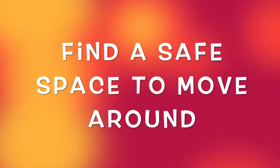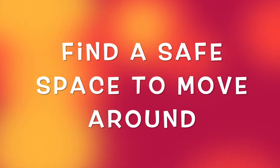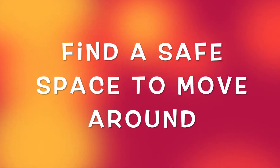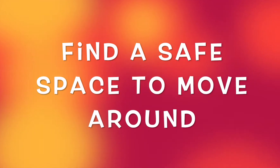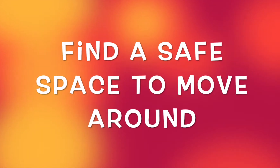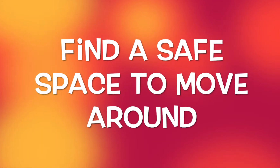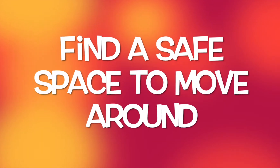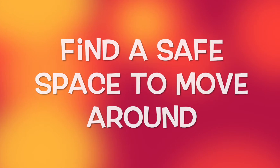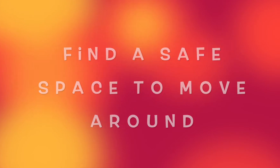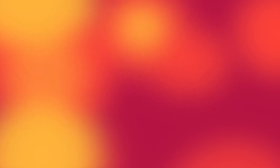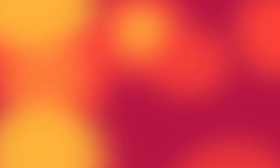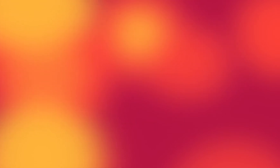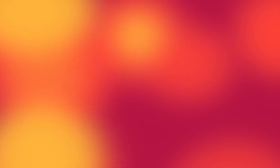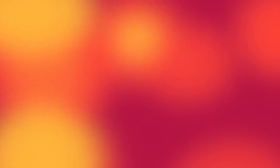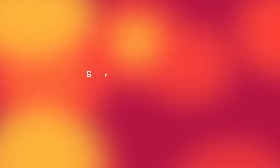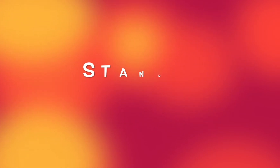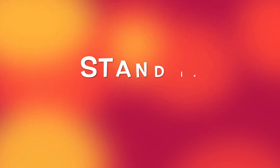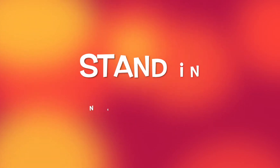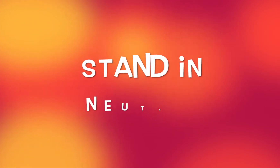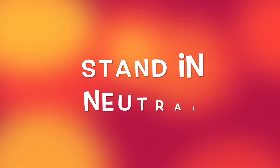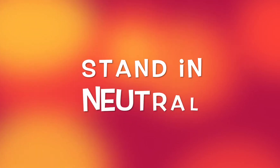around then stand in neutral.